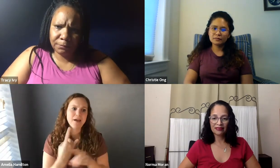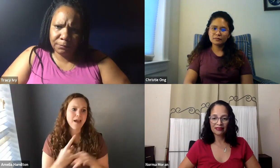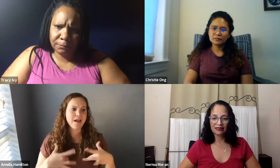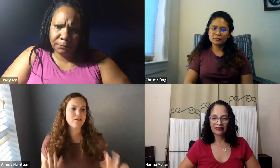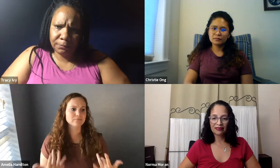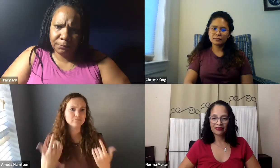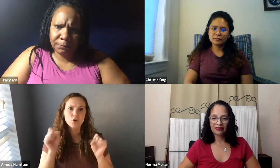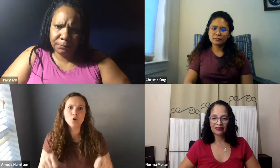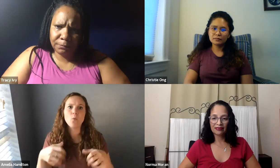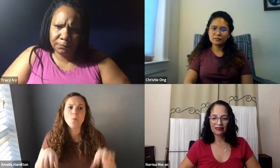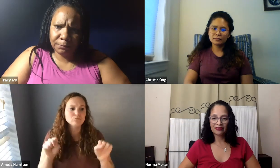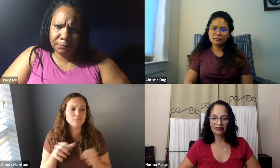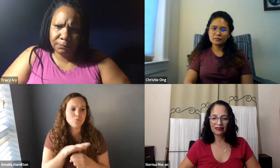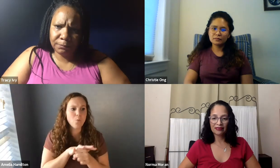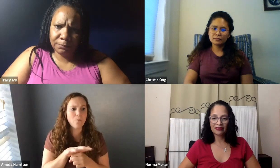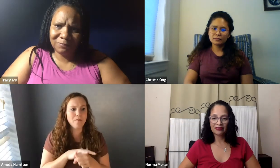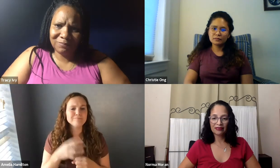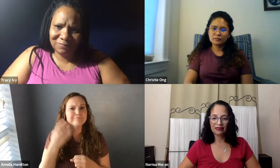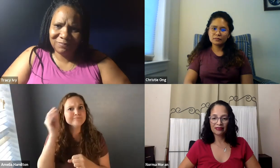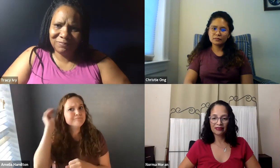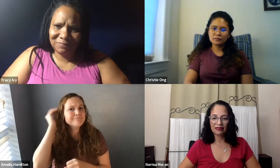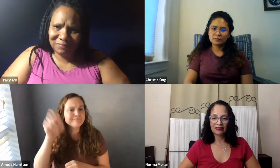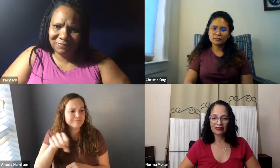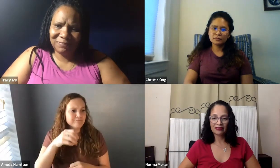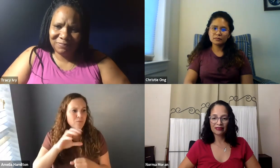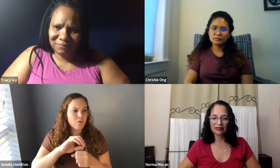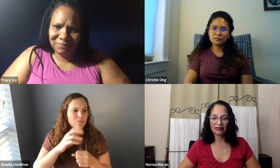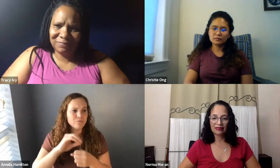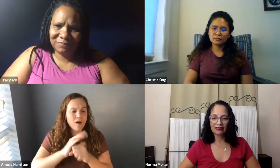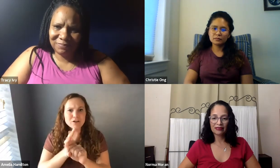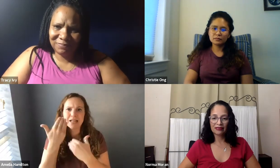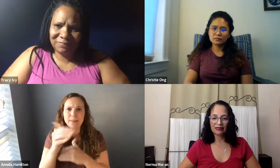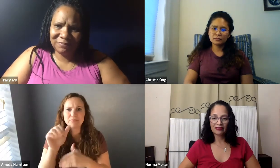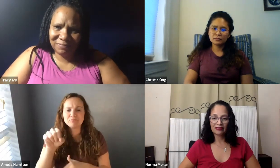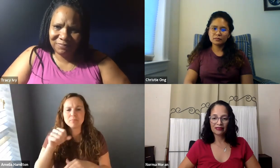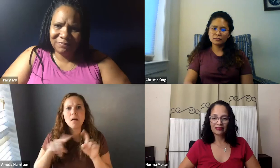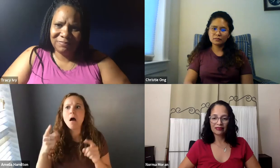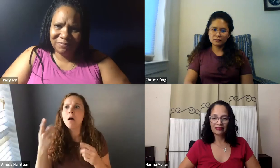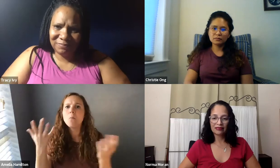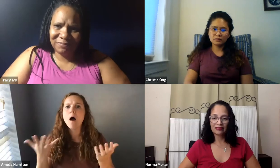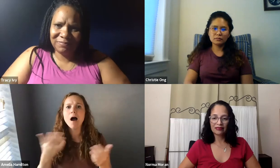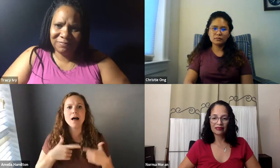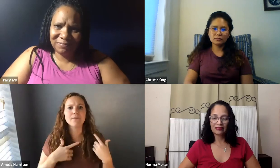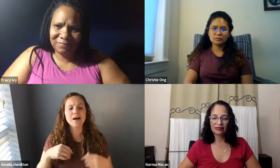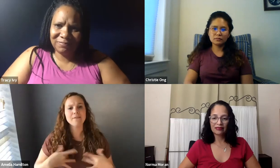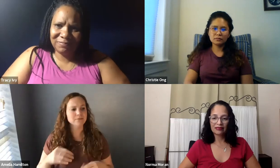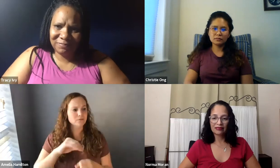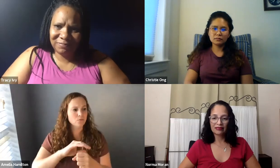Do you have any suggestions for alumni events that could be hosted in local chapters? Of course, keeping in mind COVID